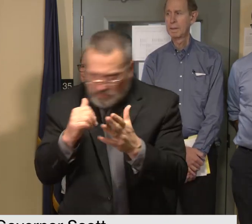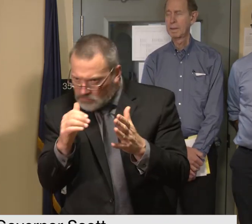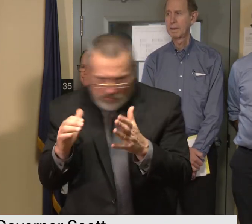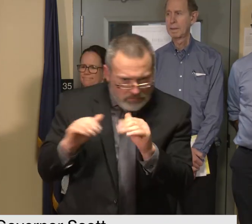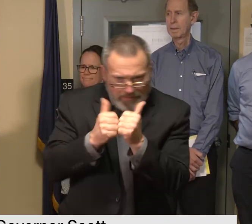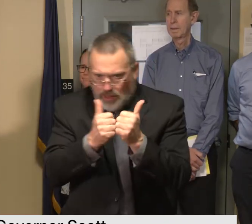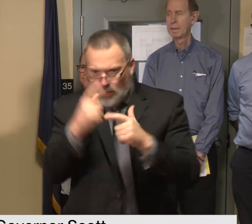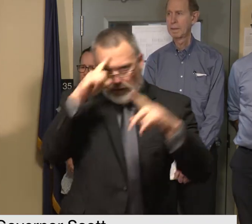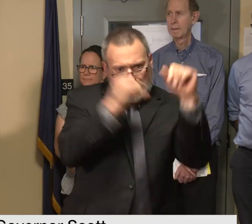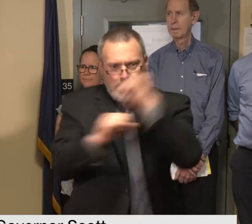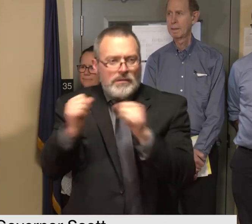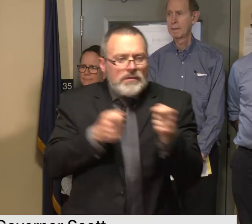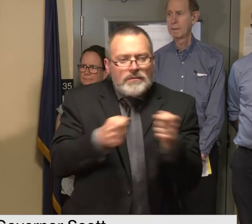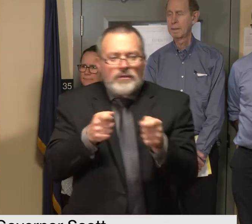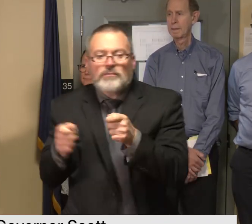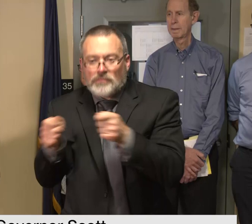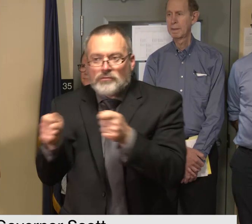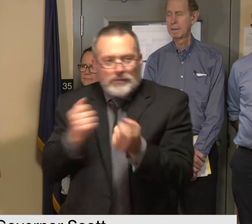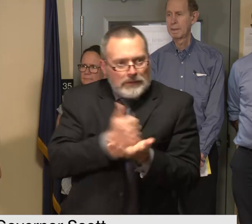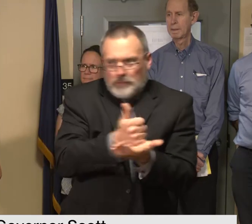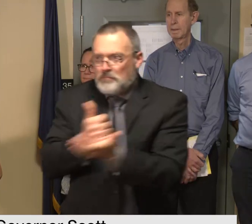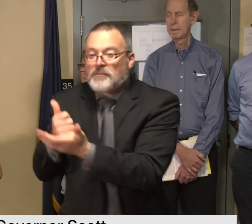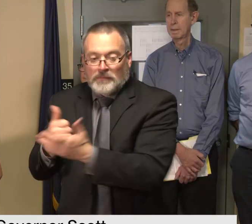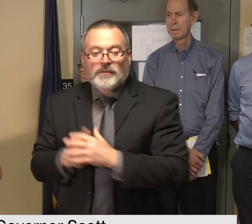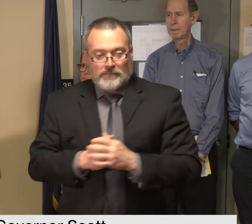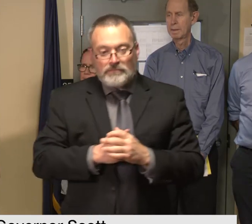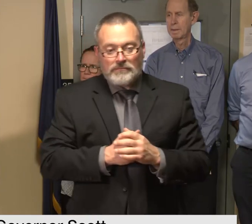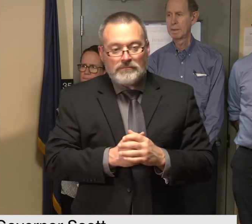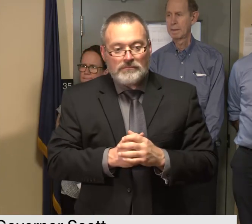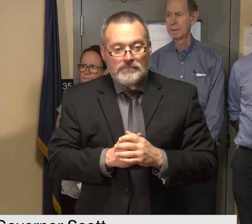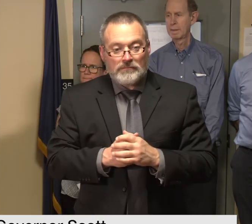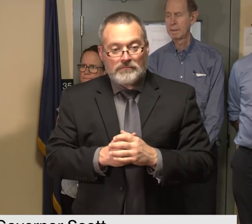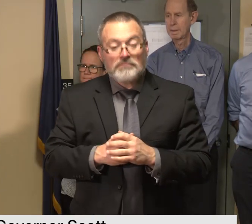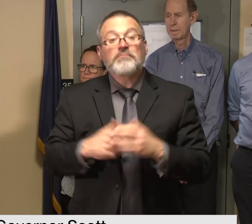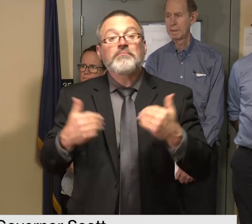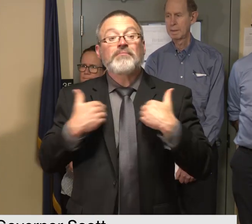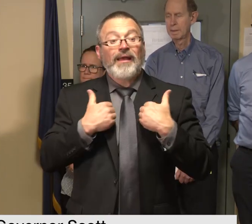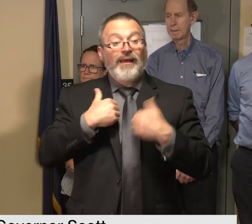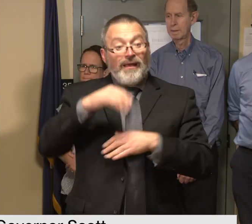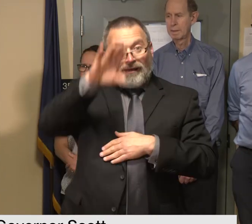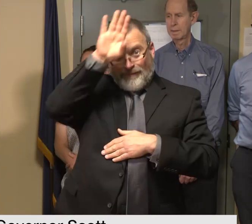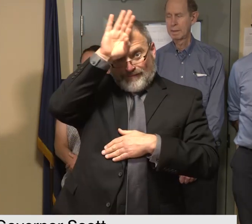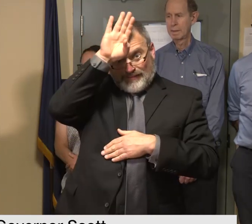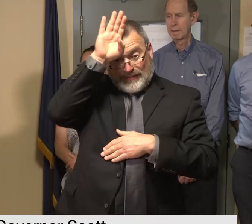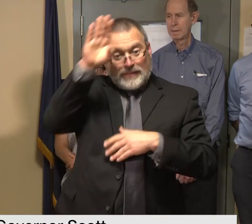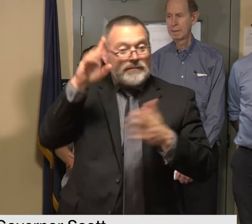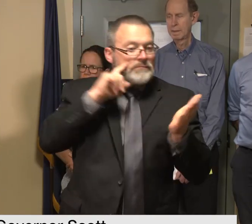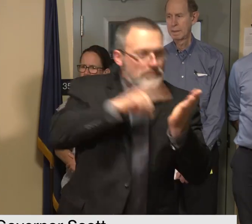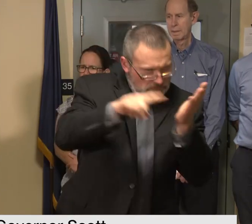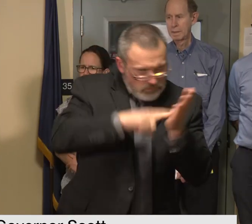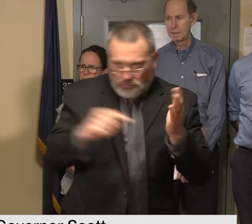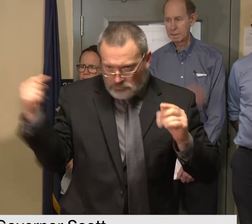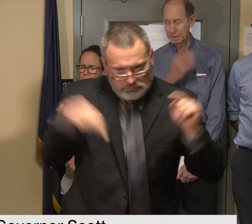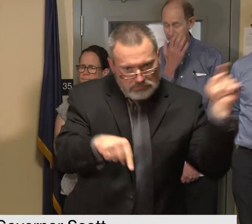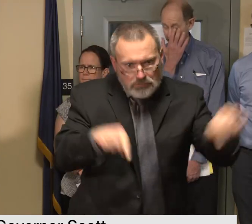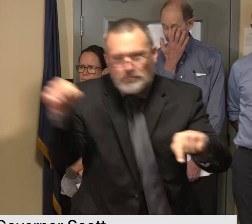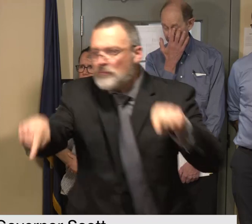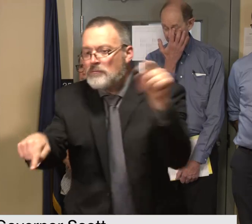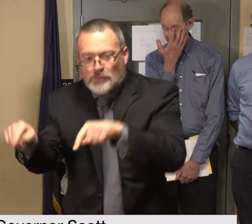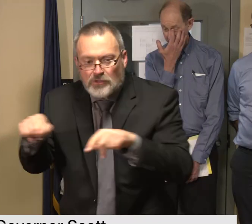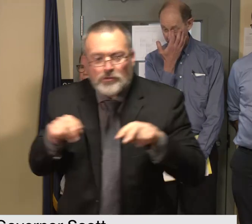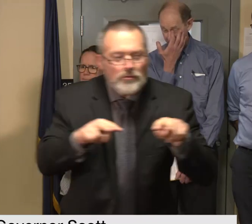damage fire safety inspectors were in the field yesterday inspecting properties as quickly as possible